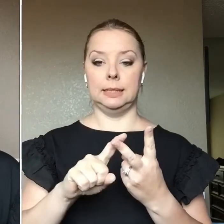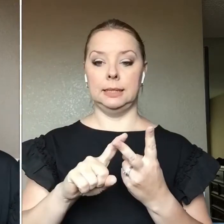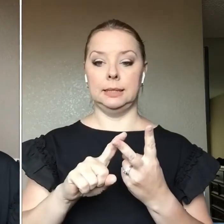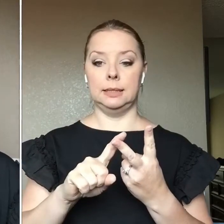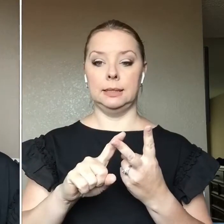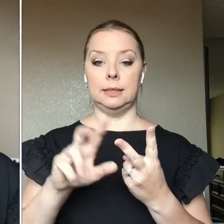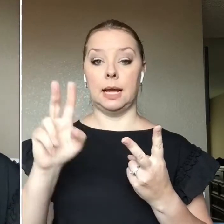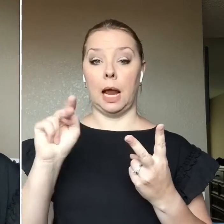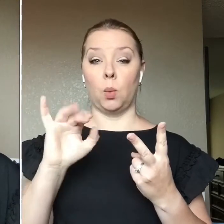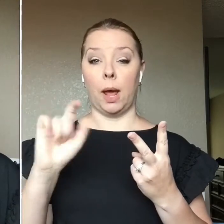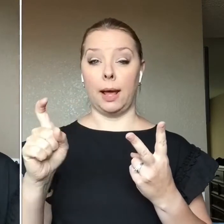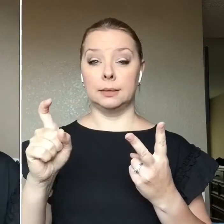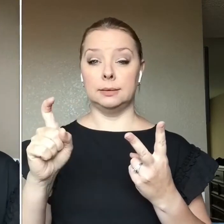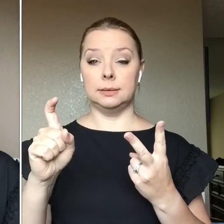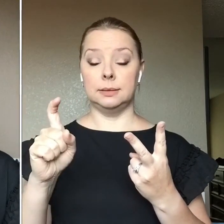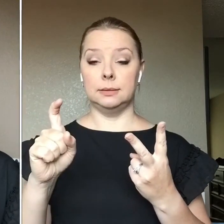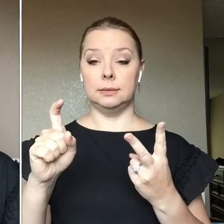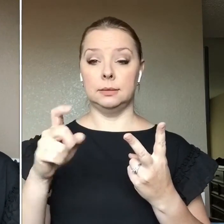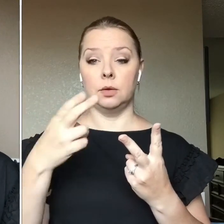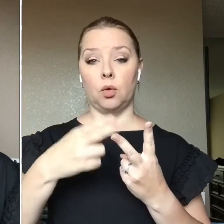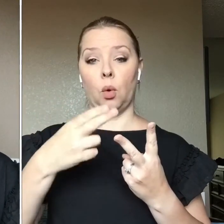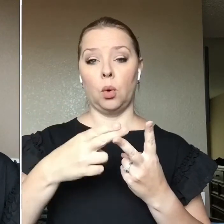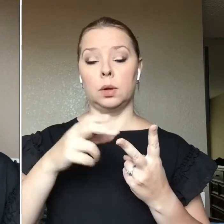With NYX In Stockholm